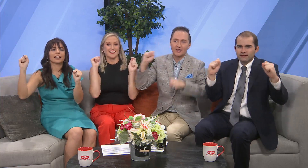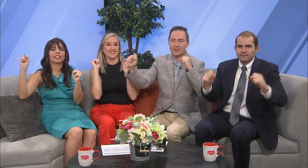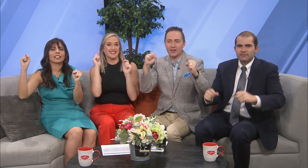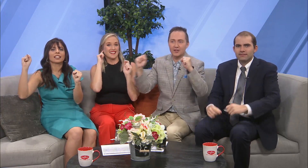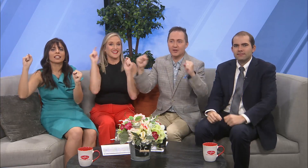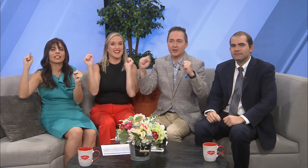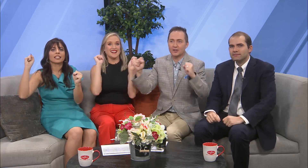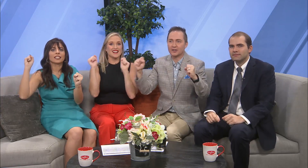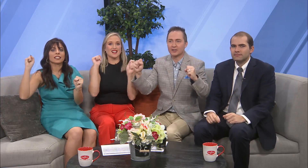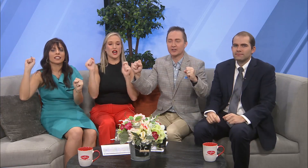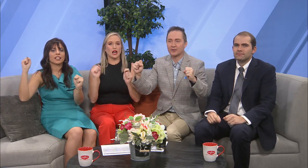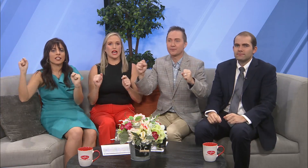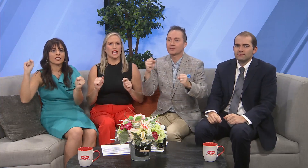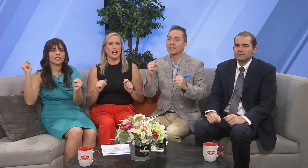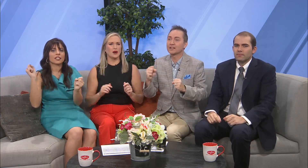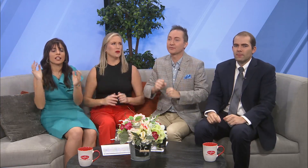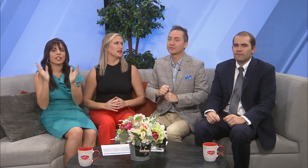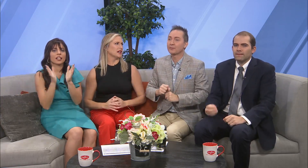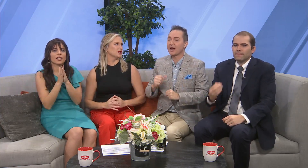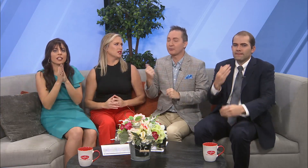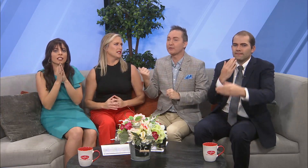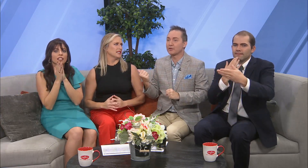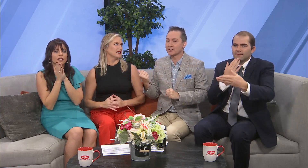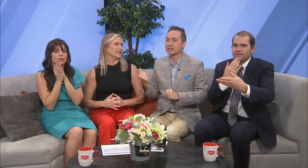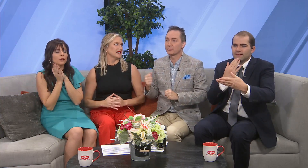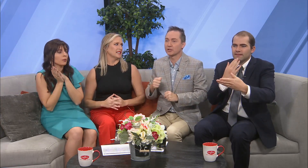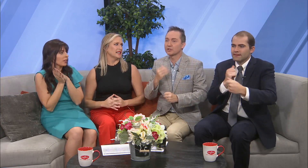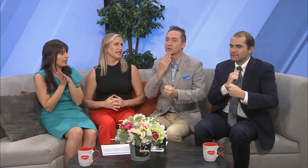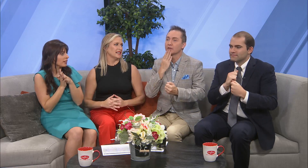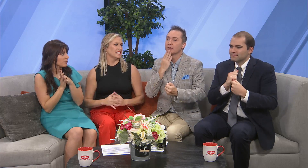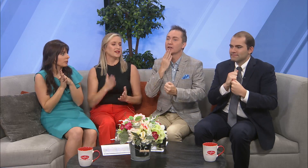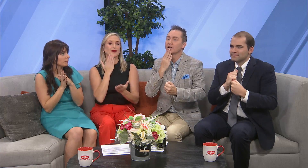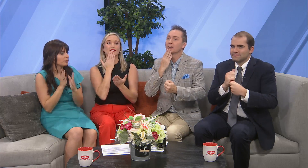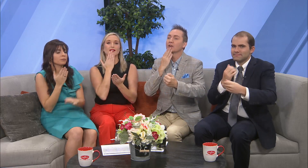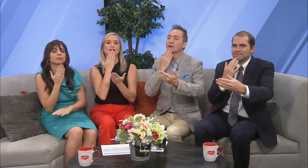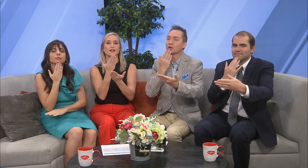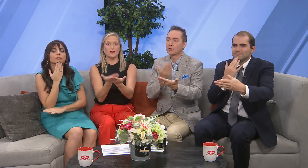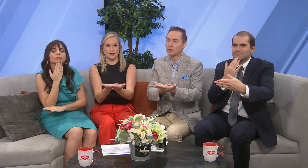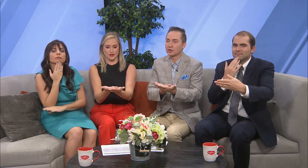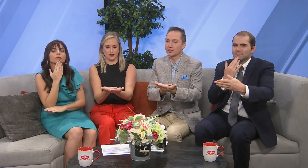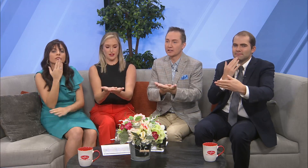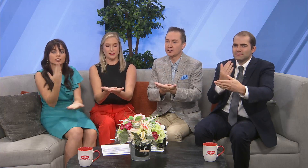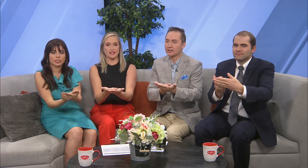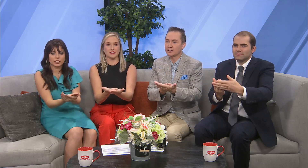Thunder. Okay. Oh, gosh. Maddie reviewed this this morning too. Good. Good.